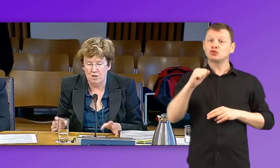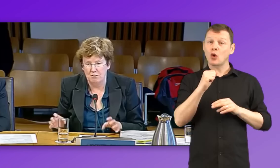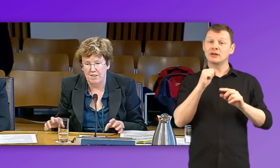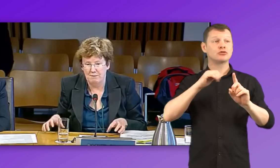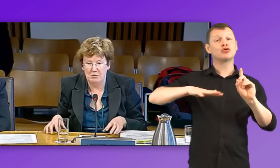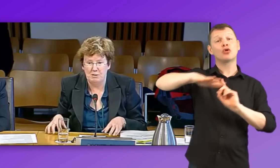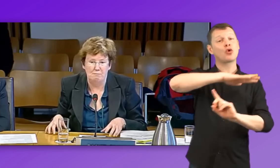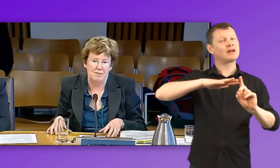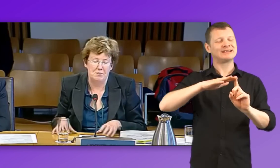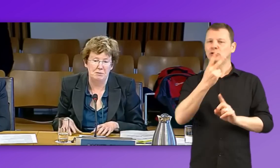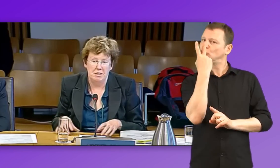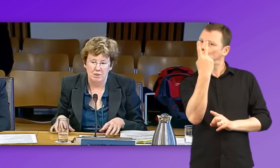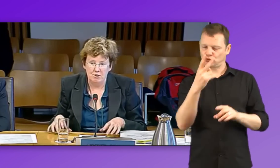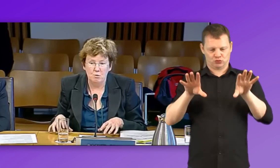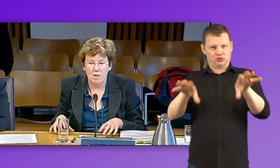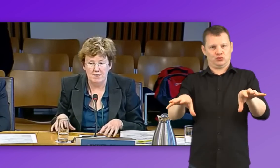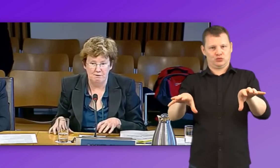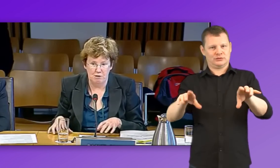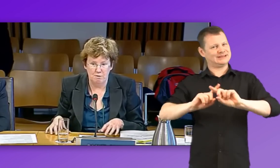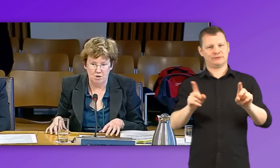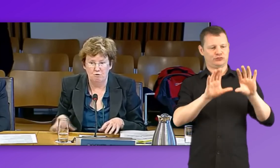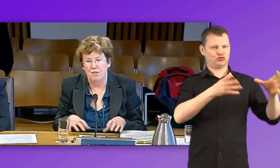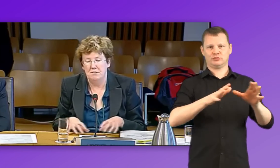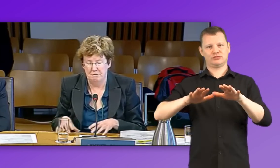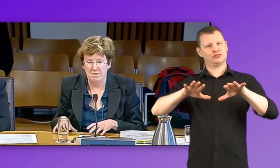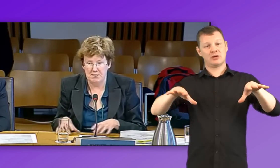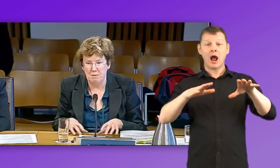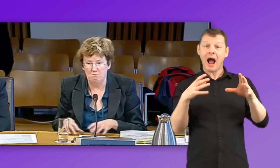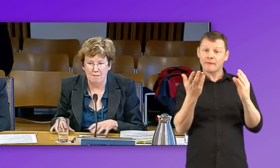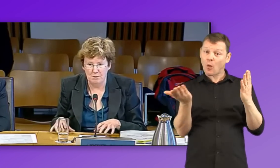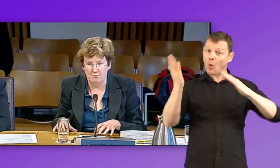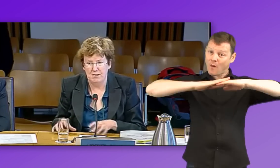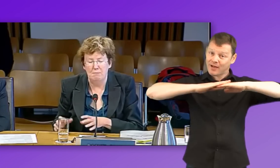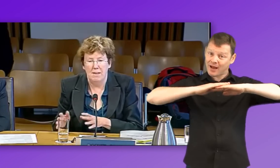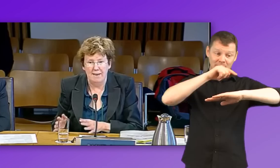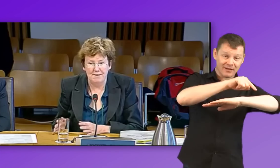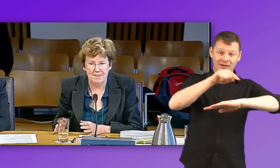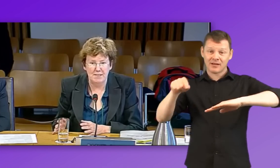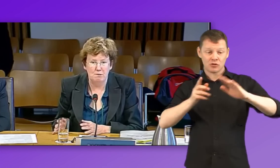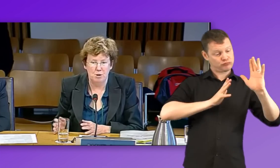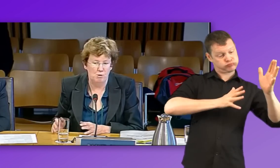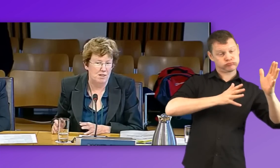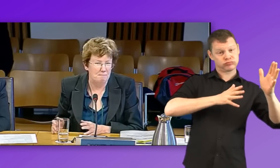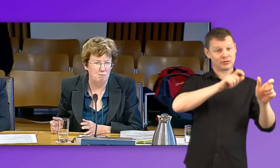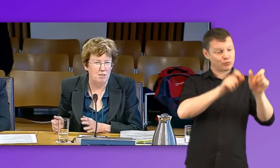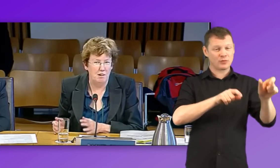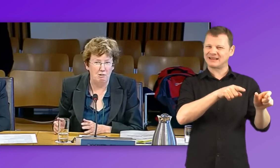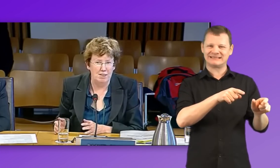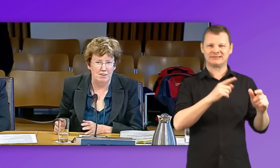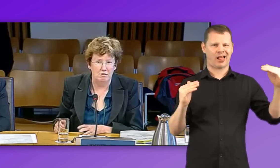context, we're talking about two quite different groups of children. There is some overlap between them, and the signing pupils at the moment are not getting